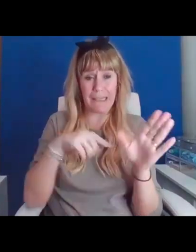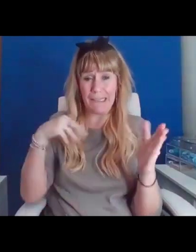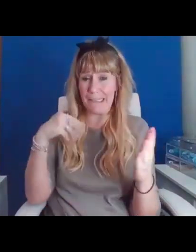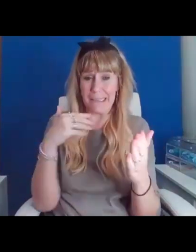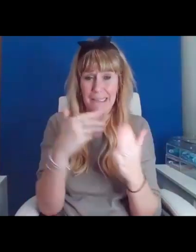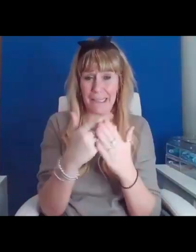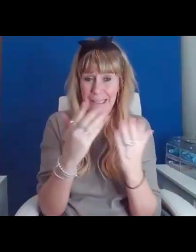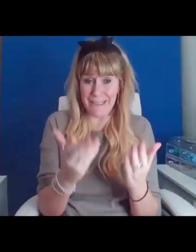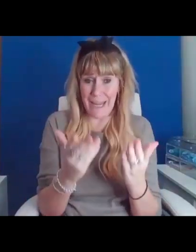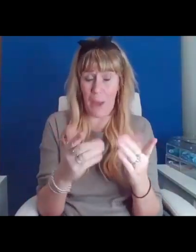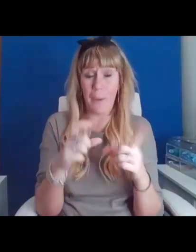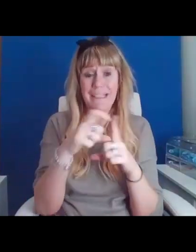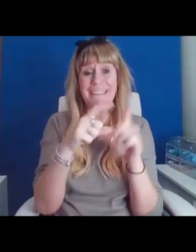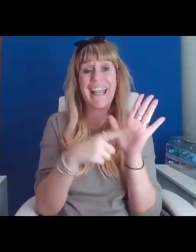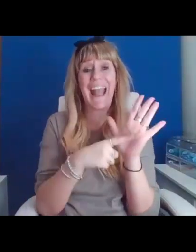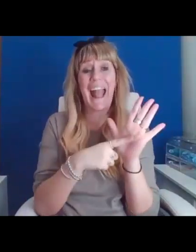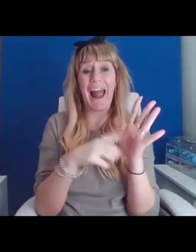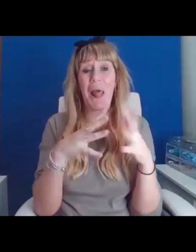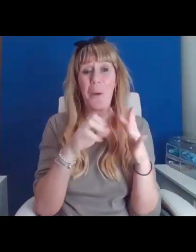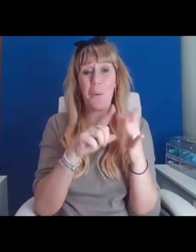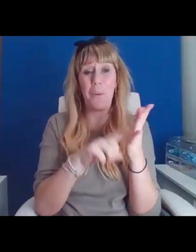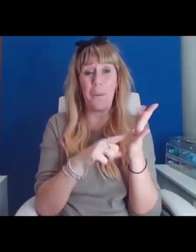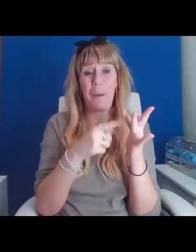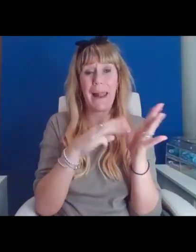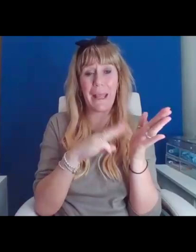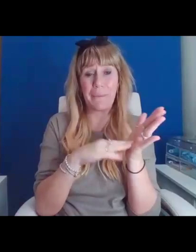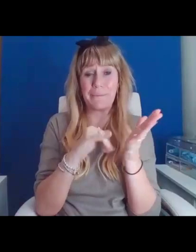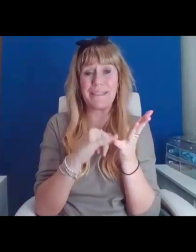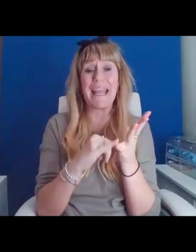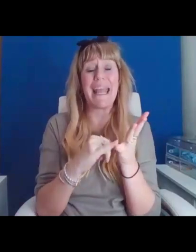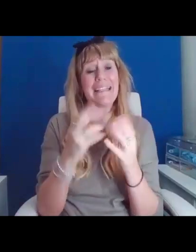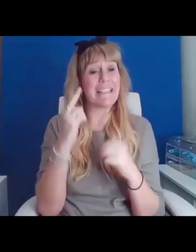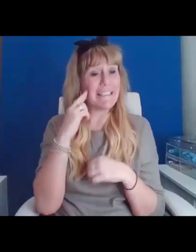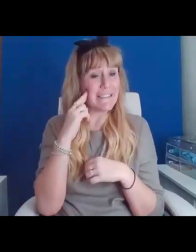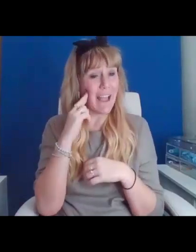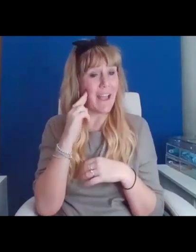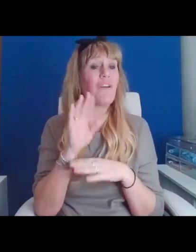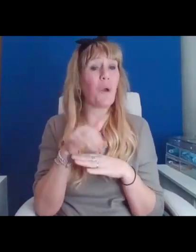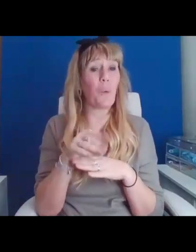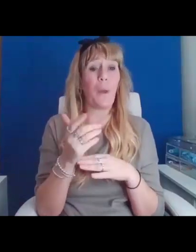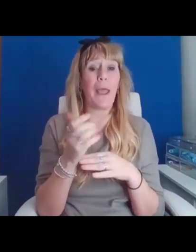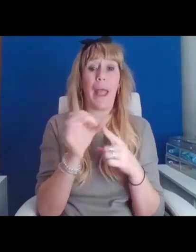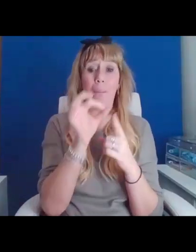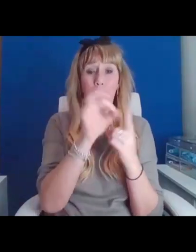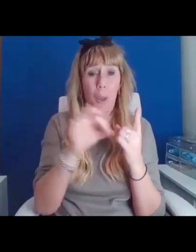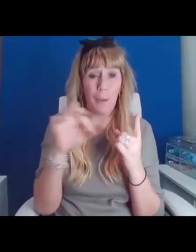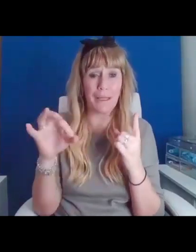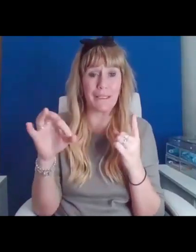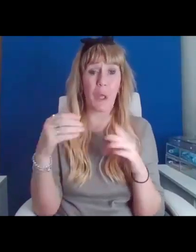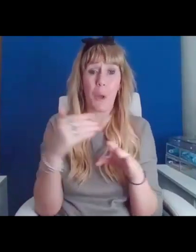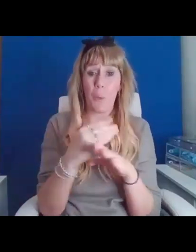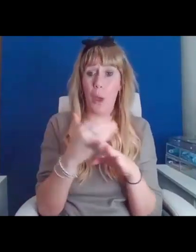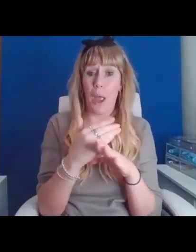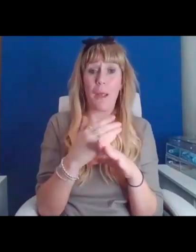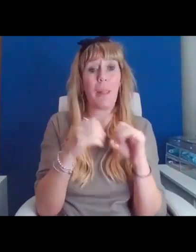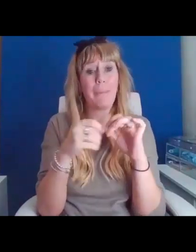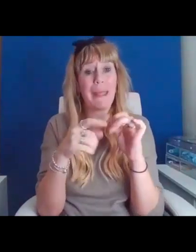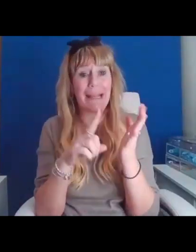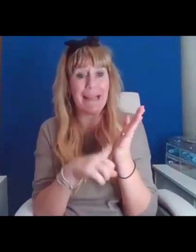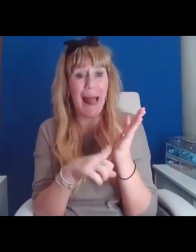D.L. Williams is a deaf queer poet working with British Sign Language and English.